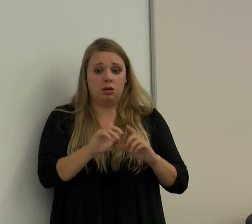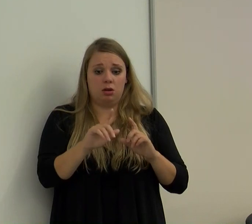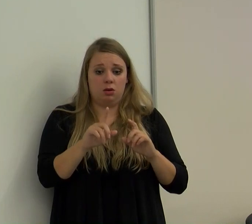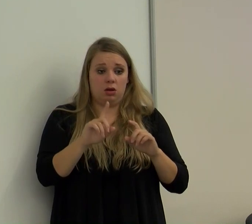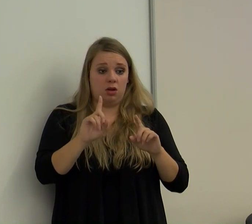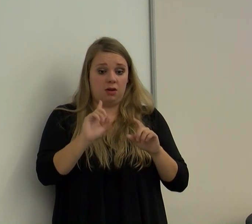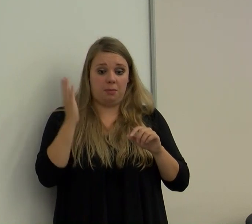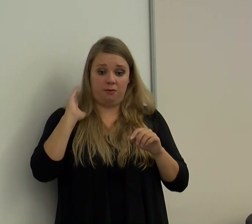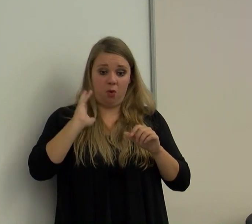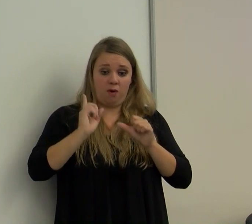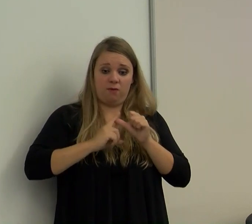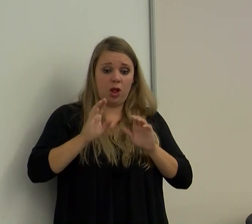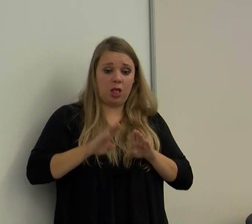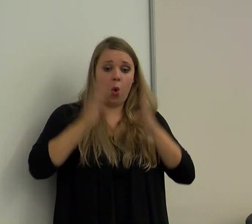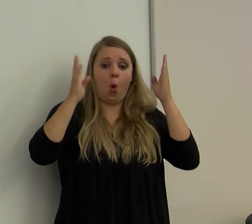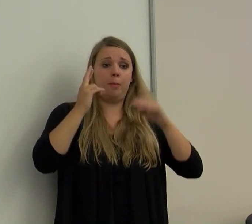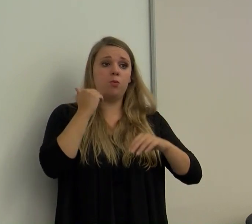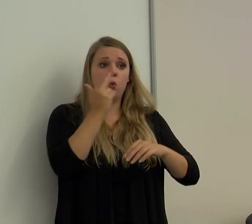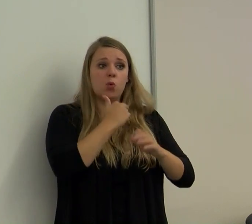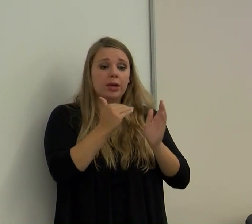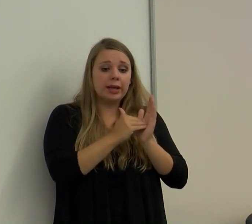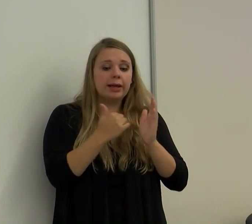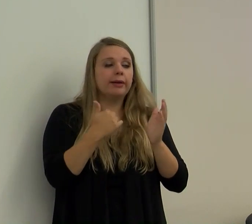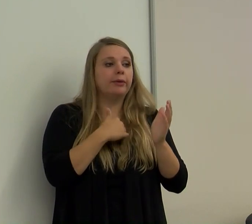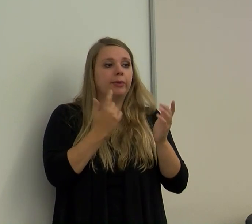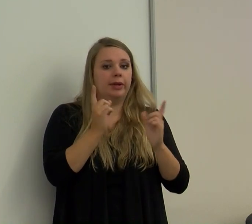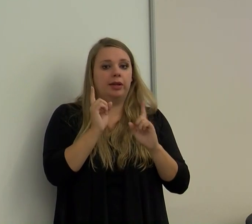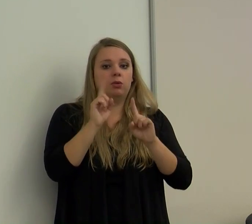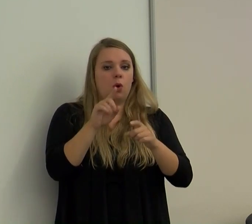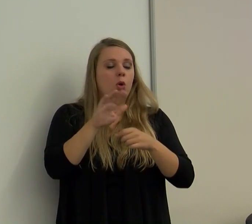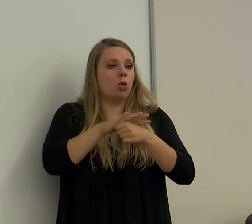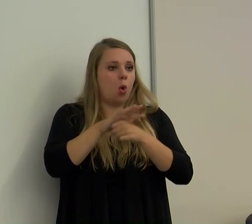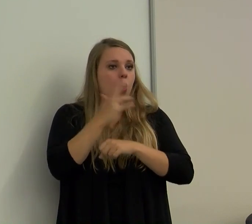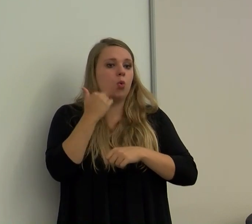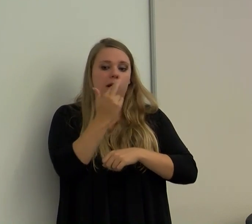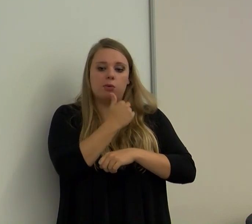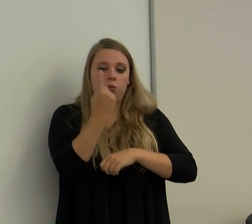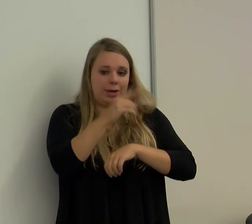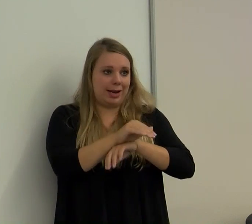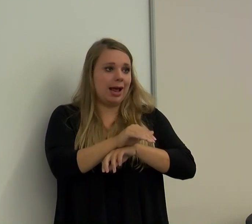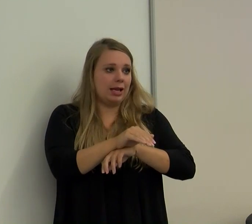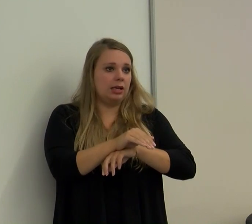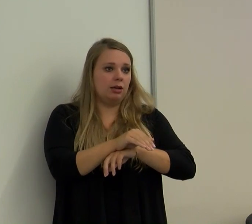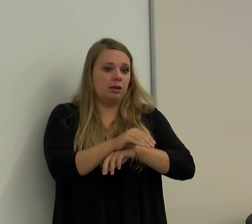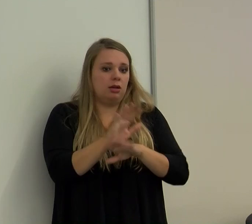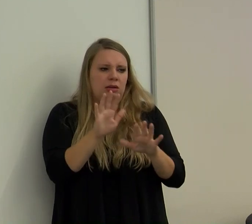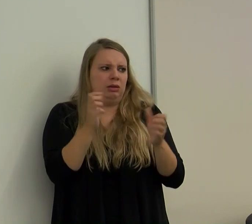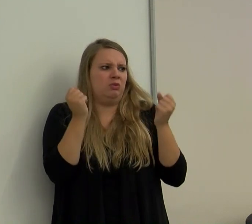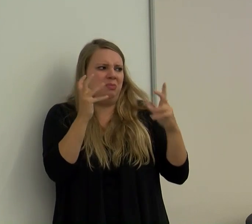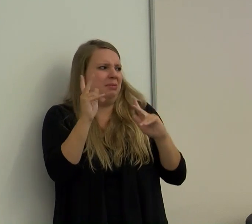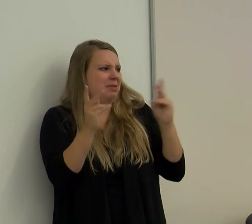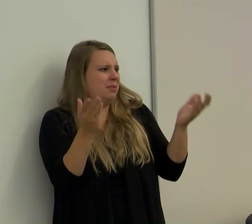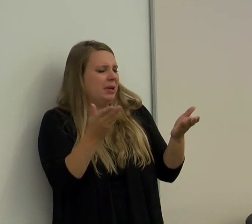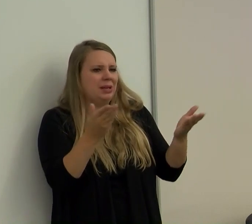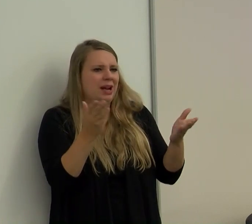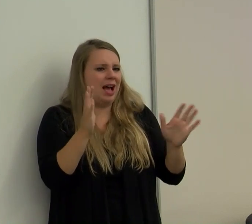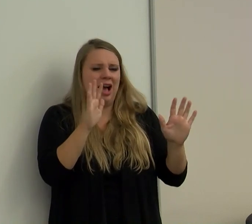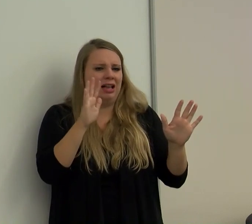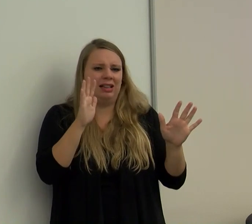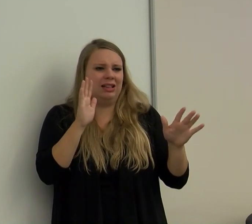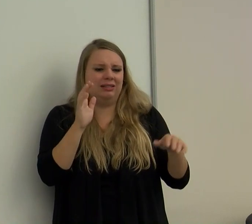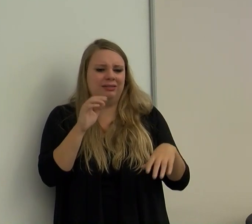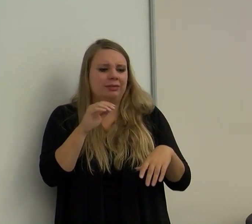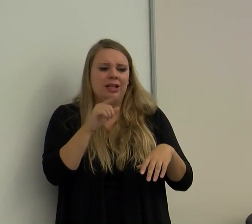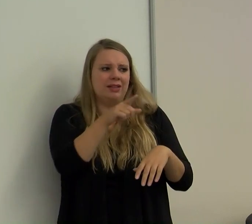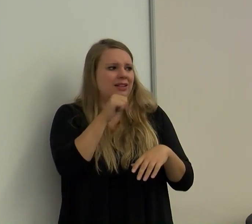let the restaurants come back open, we went to a local restaurant one night and it was just too crowded and they